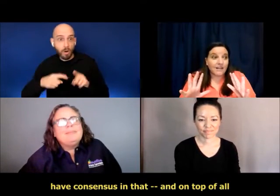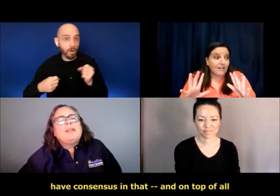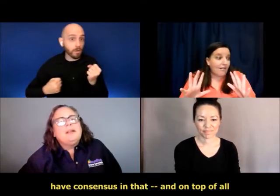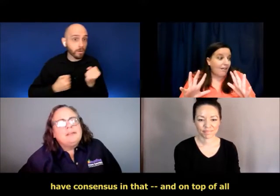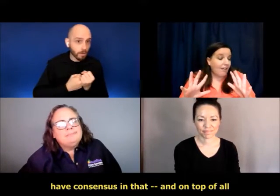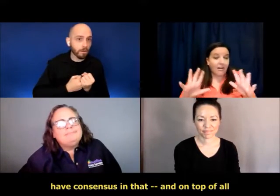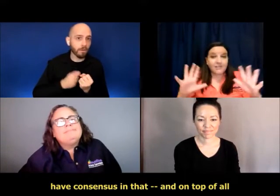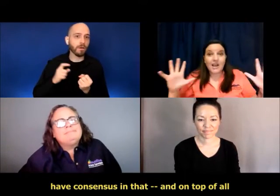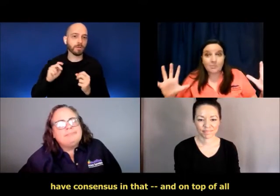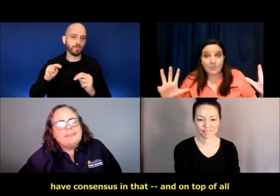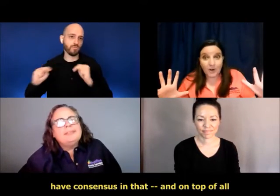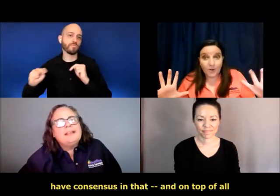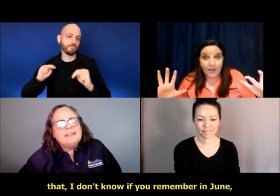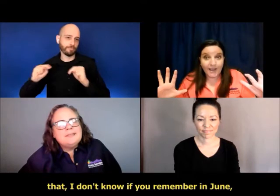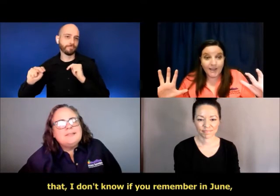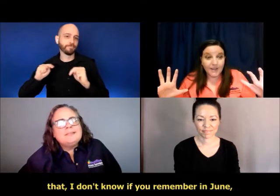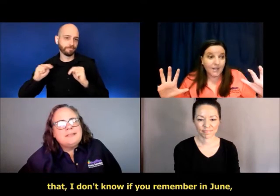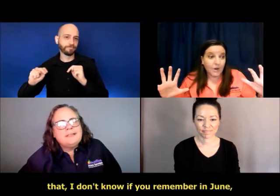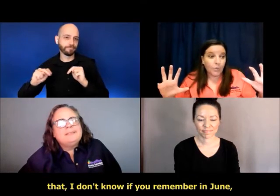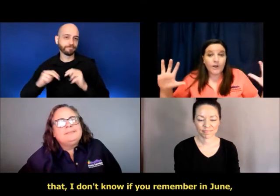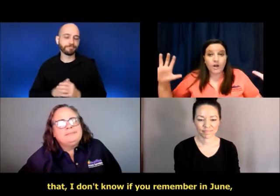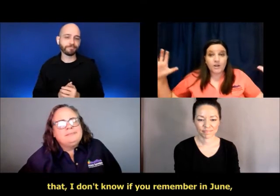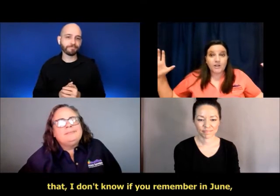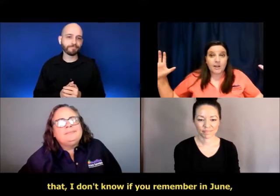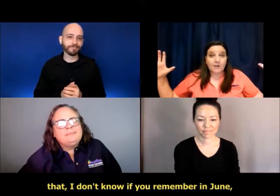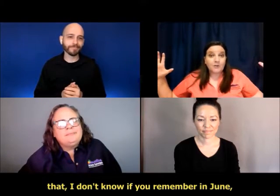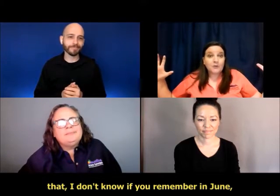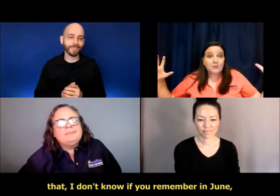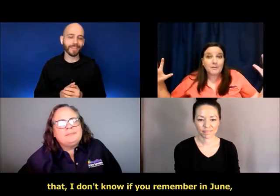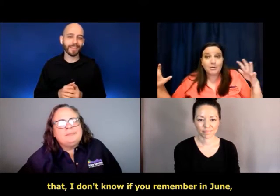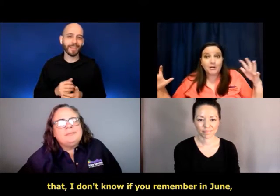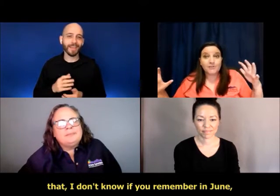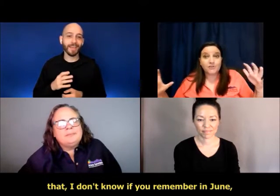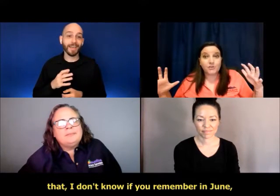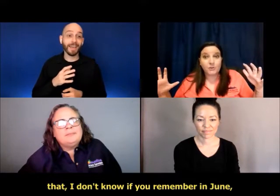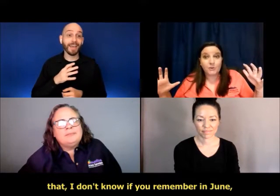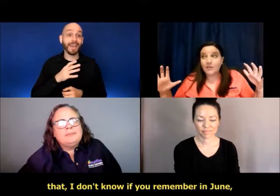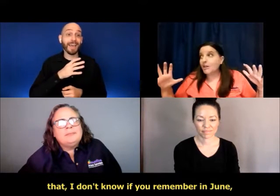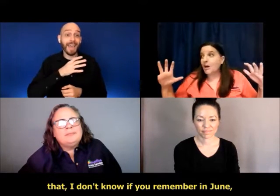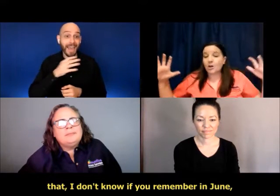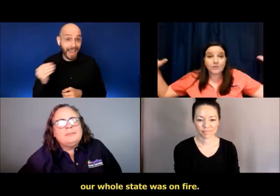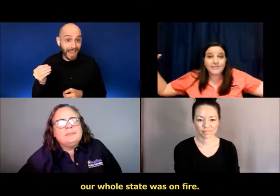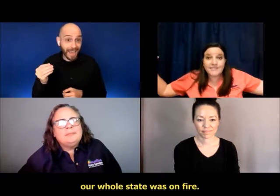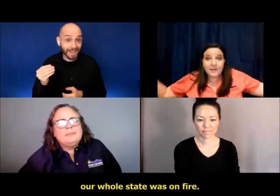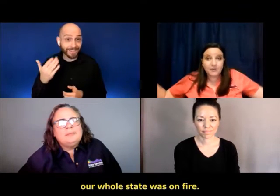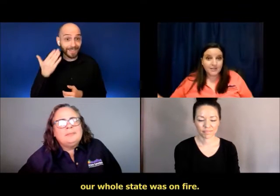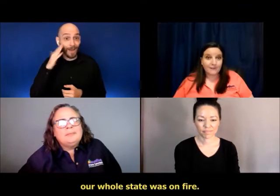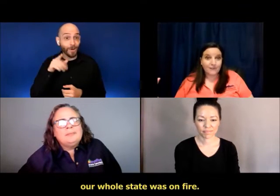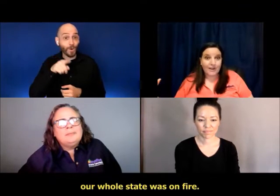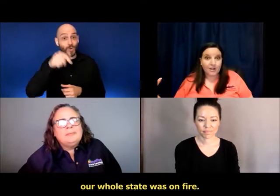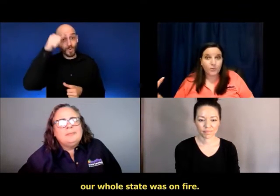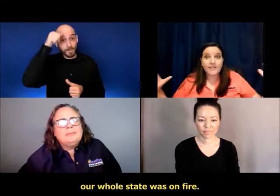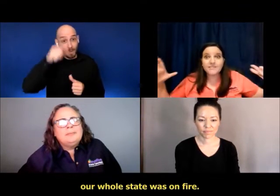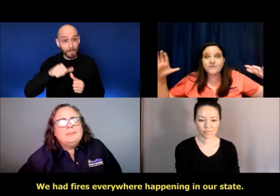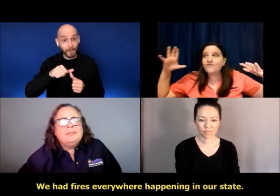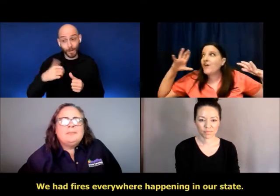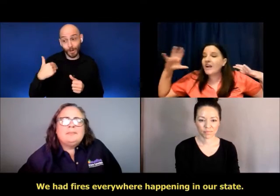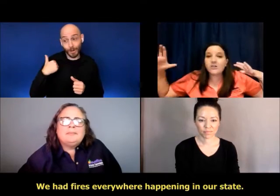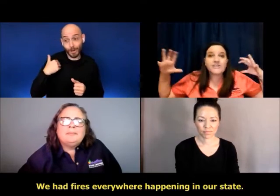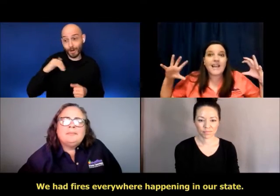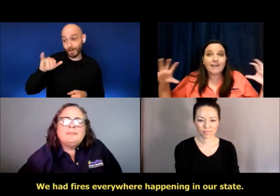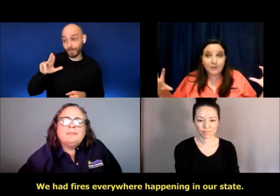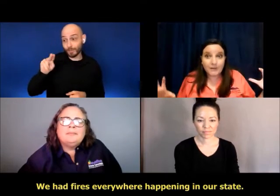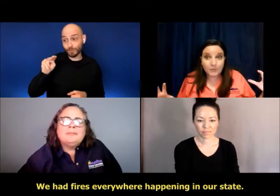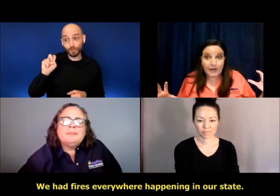on top of all that, we are, I don't know if you remember in June, our whole state was on fire. We had